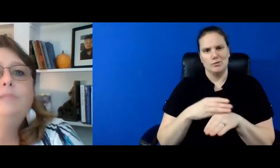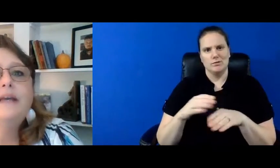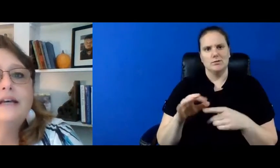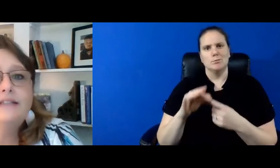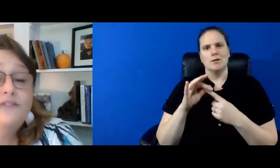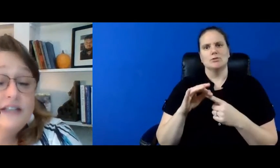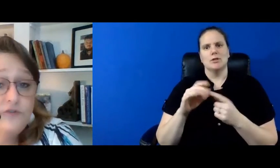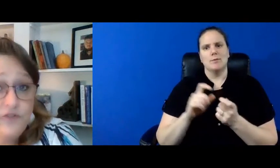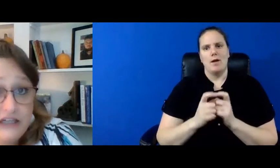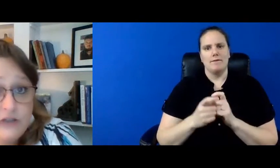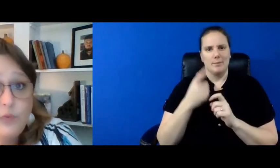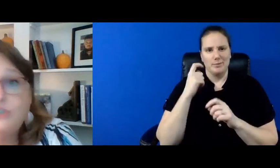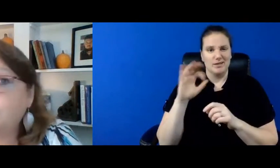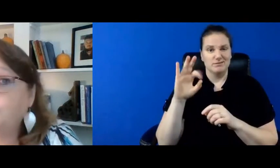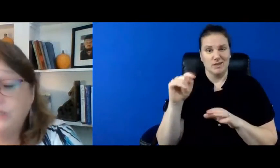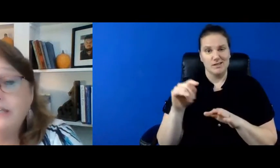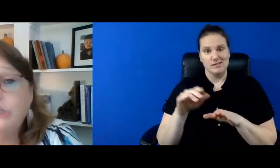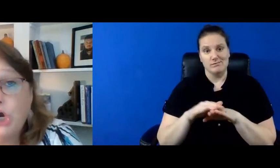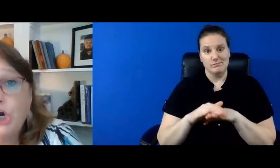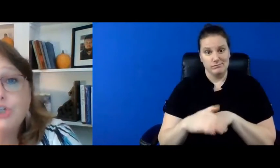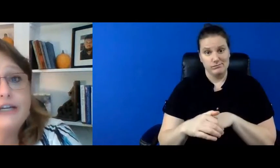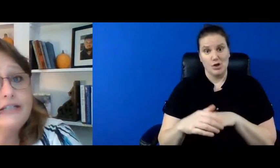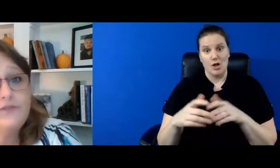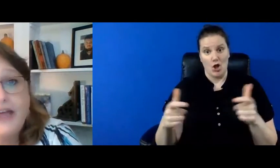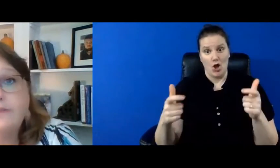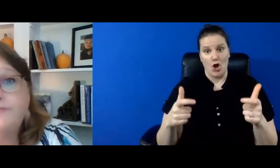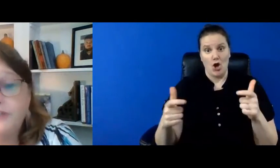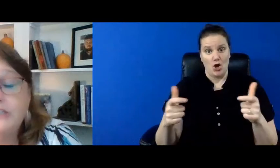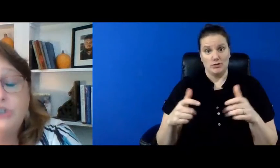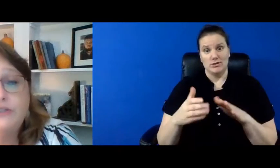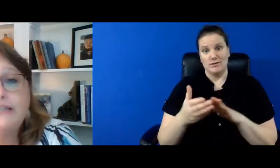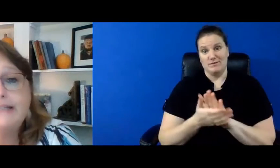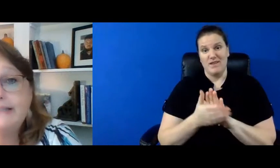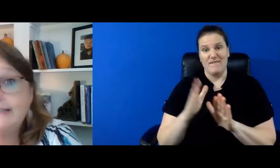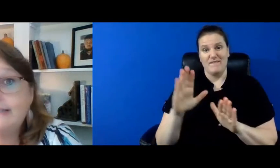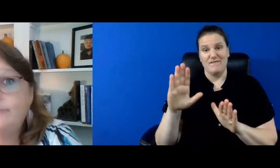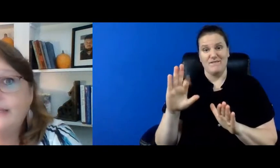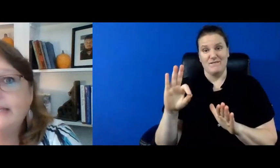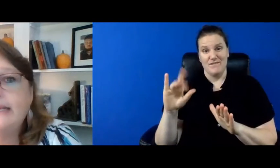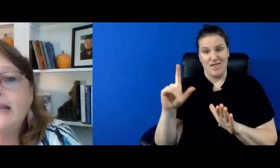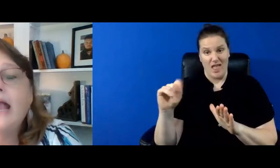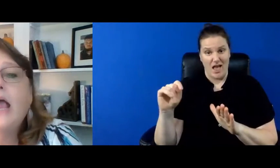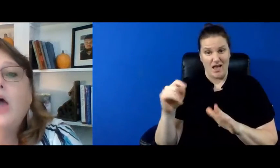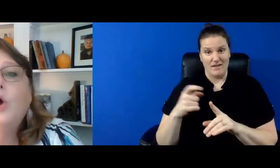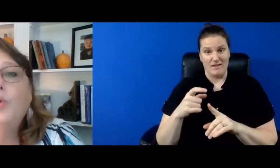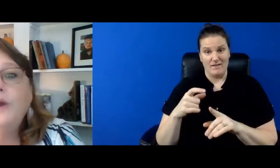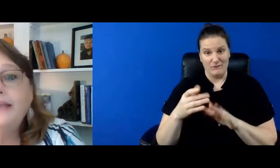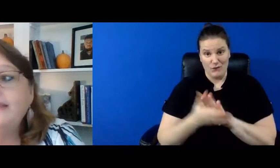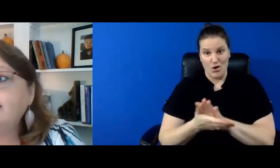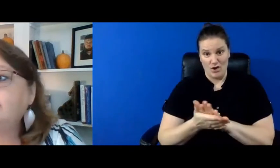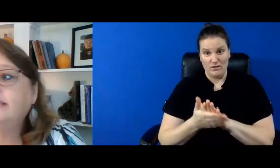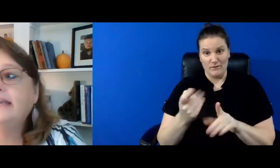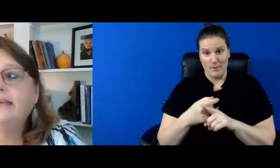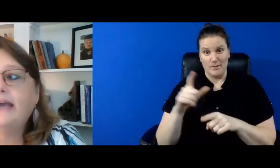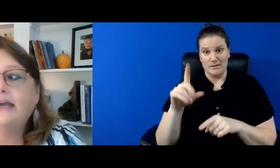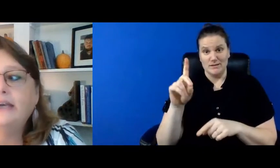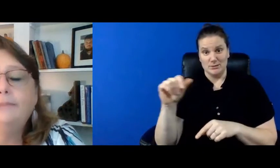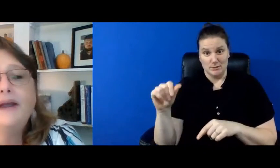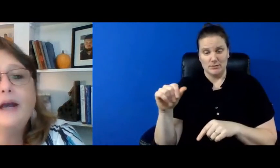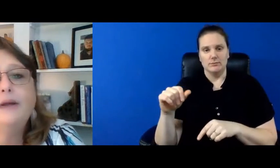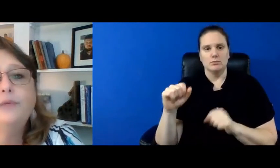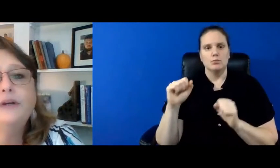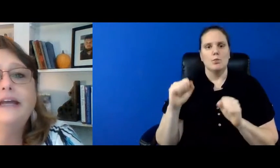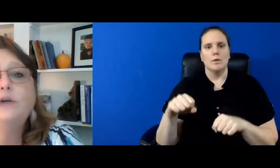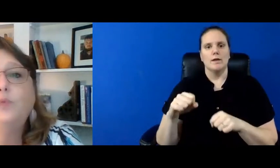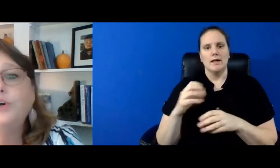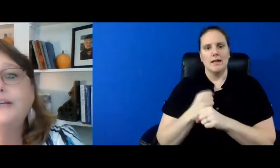because of his feet which are really large and he's flat-footed due to his disability we then could get an